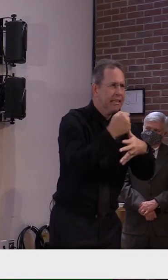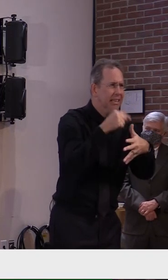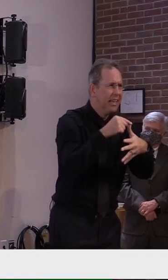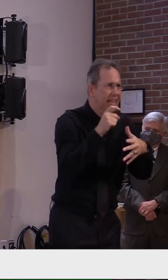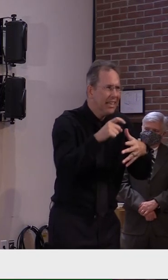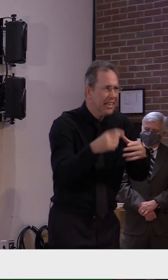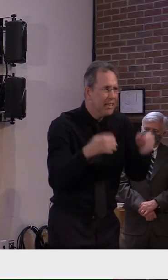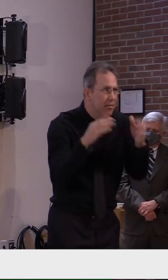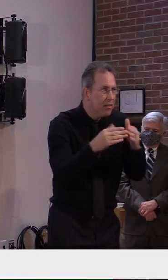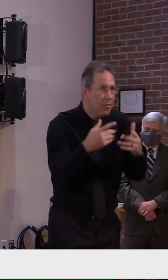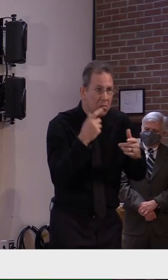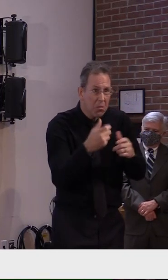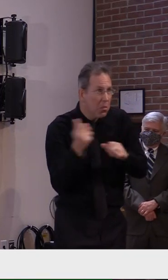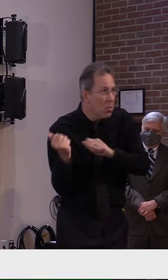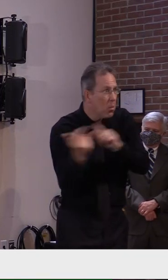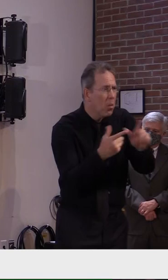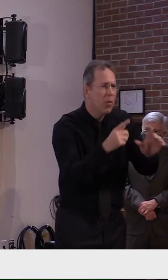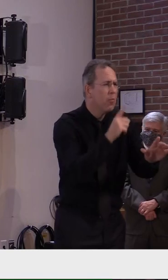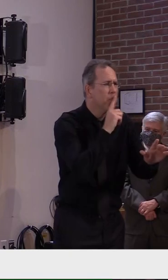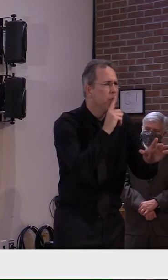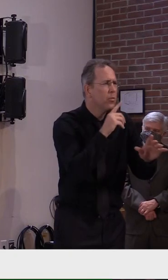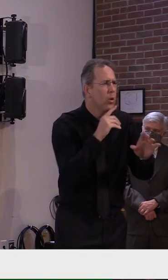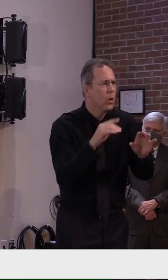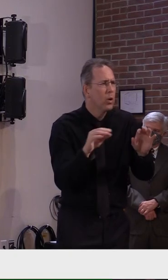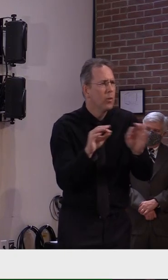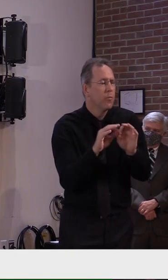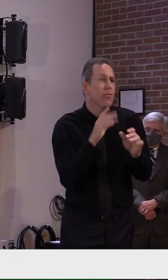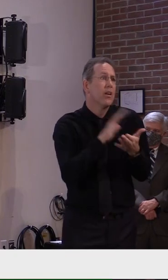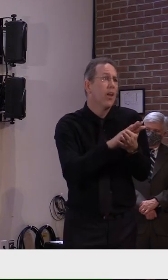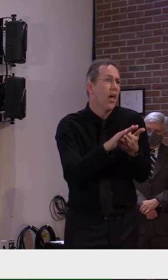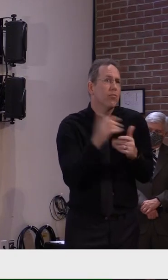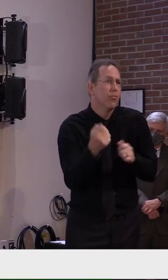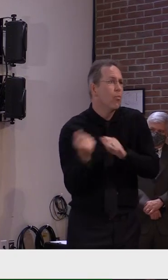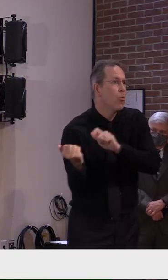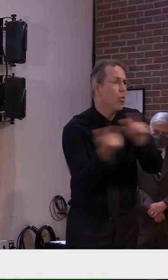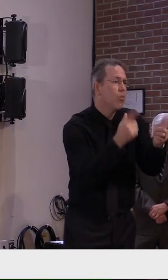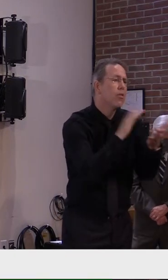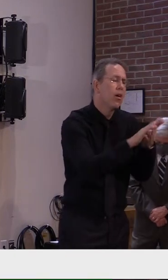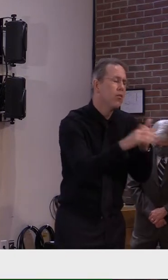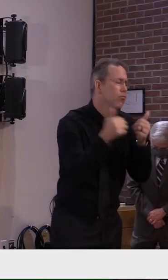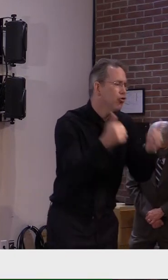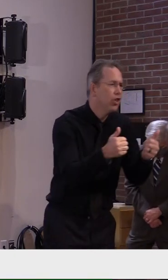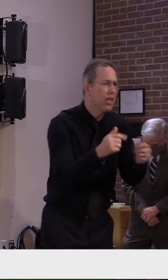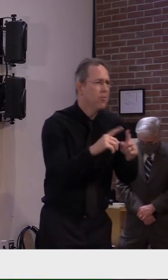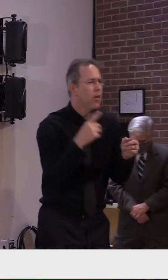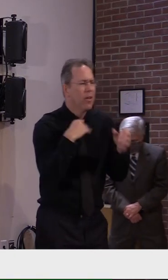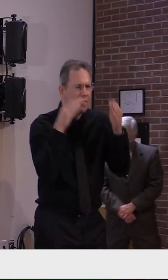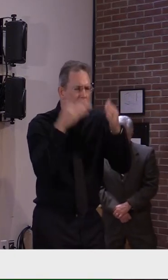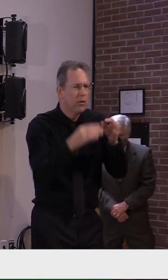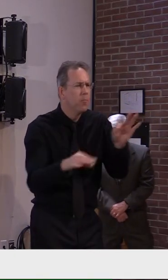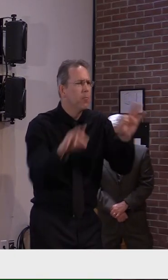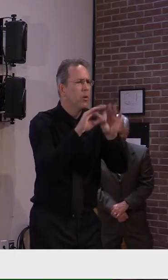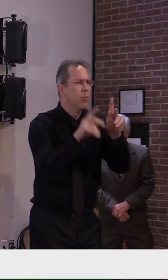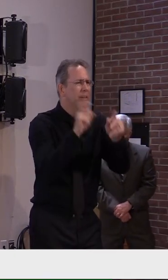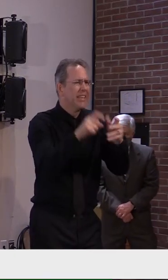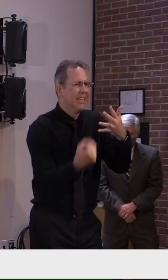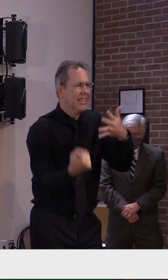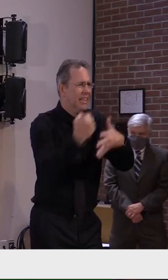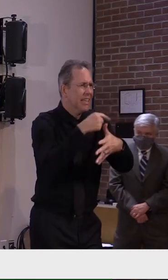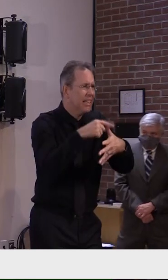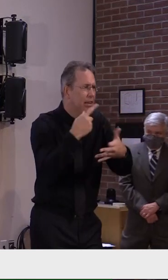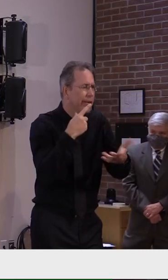put that out there as, uh, one of the reasons why Dr. Fauci may perhaps feel more optimistic than he has, uh, until this point.